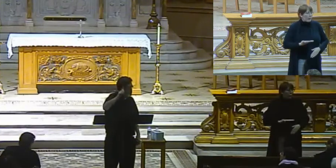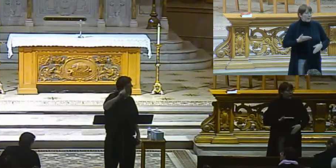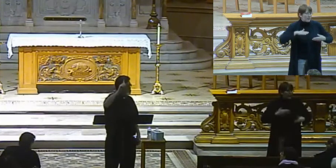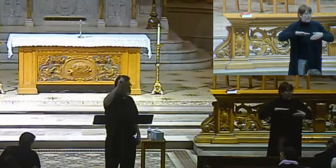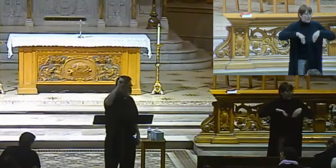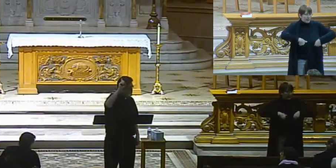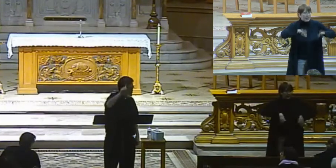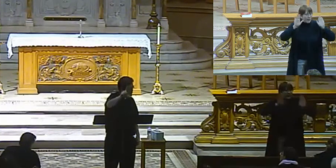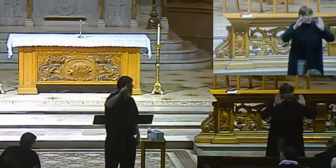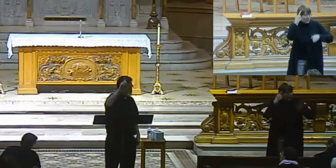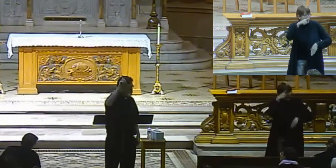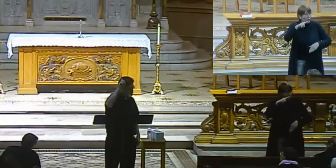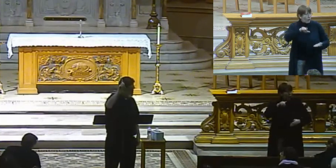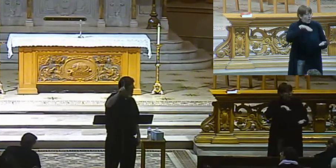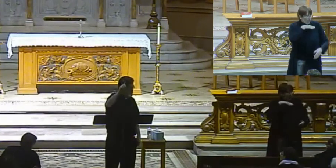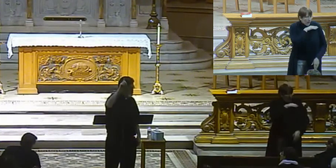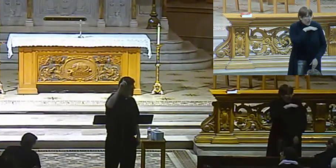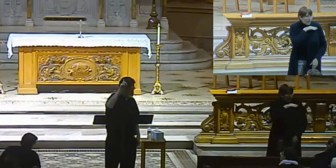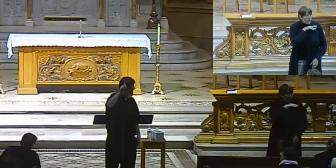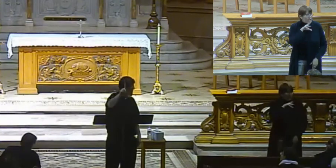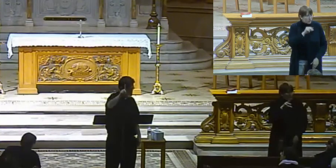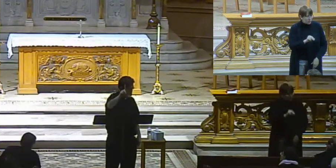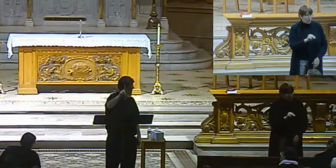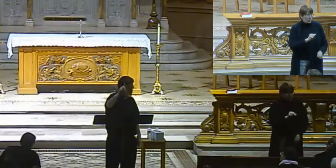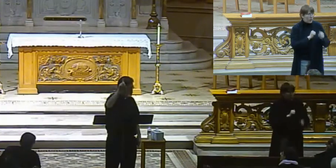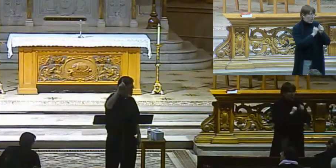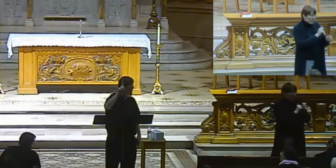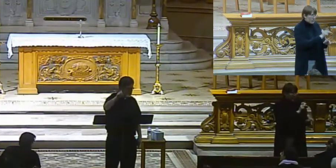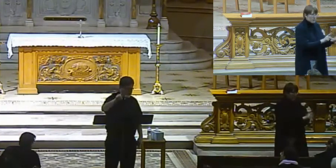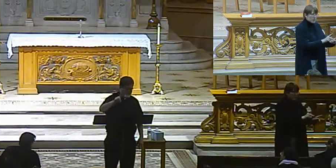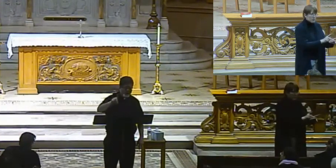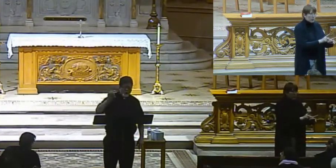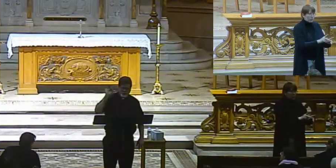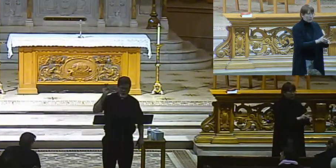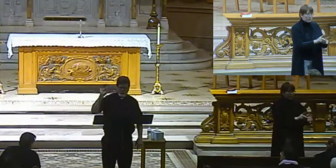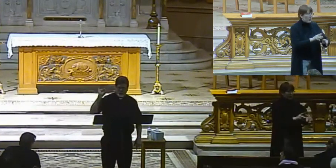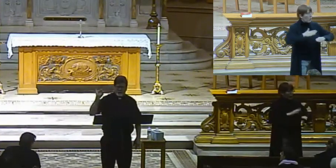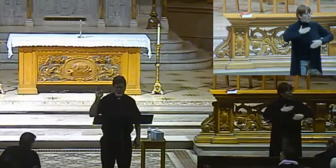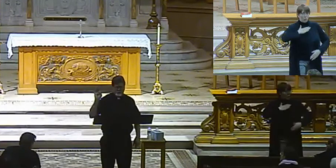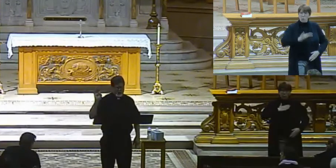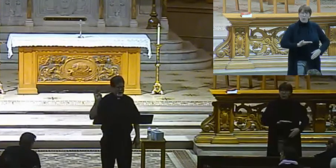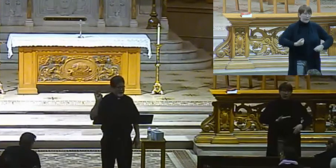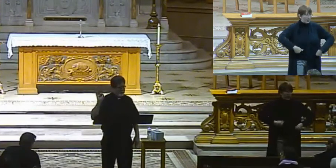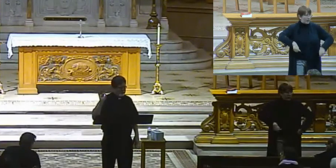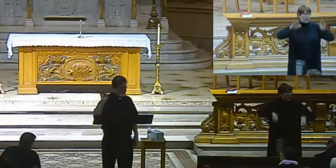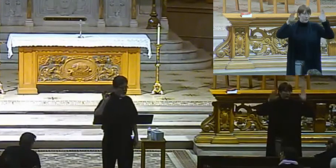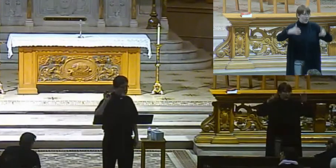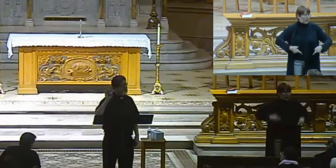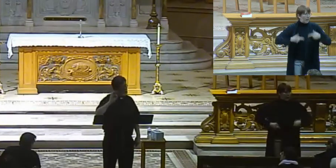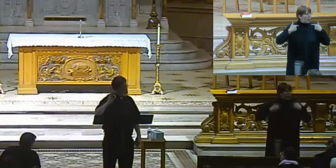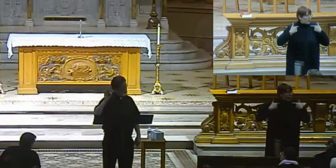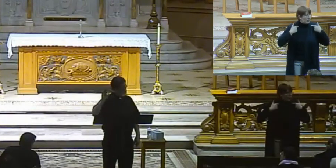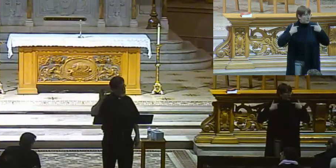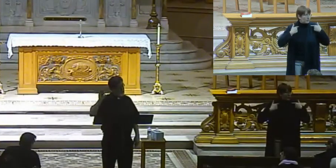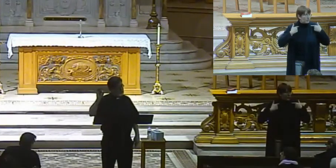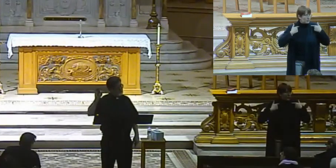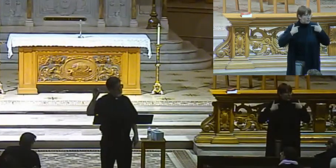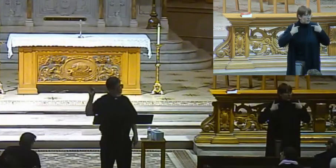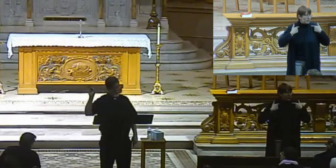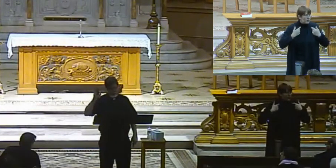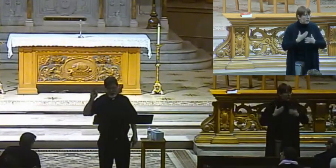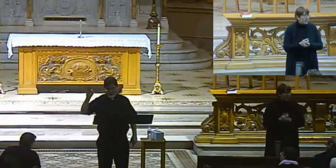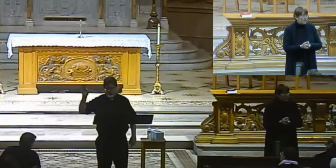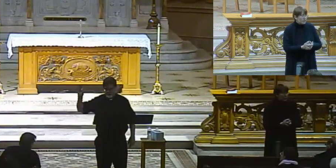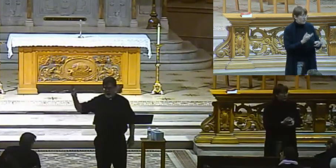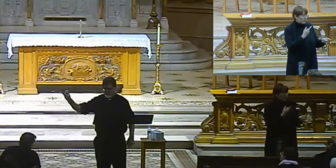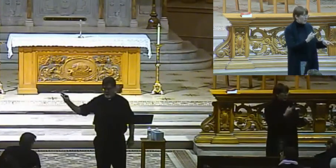they all died for that truth, every one of them, with the exception of John, the beloved disciple, who spent time in